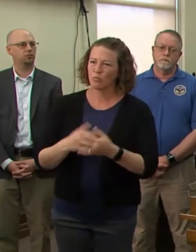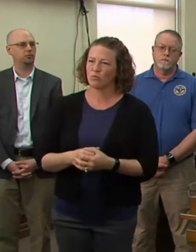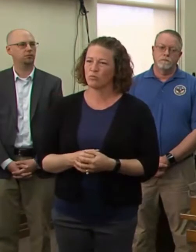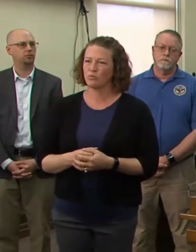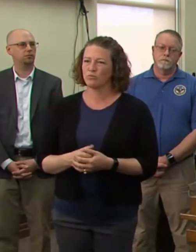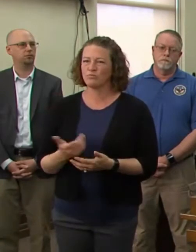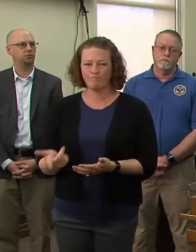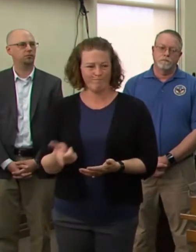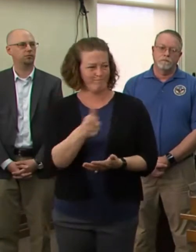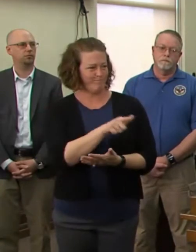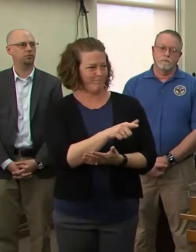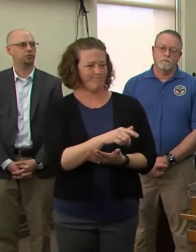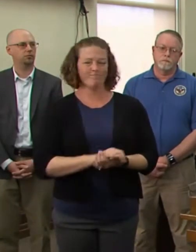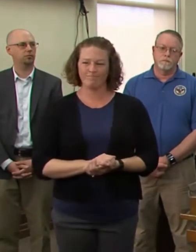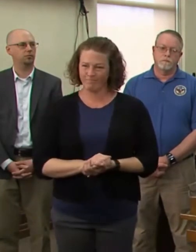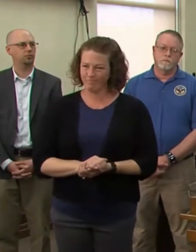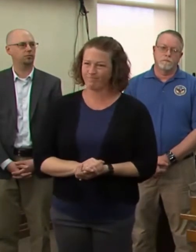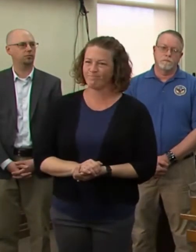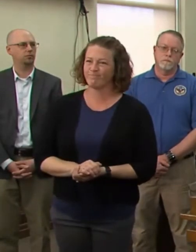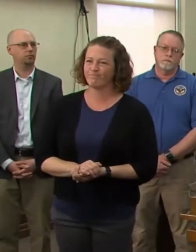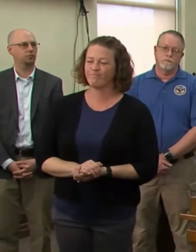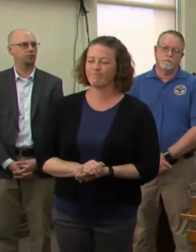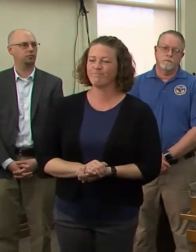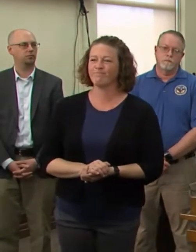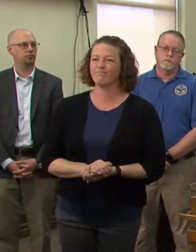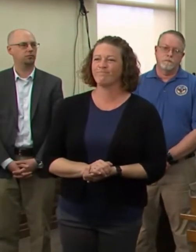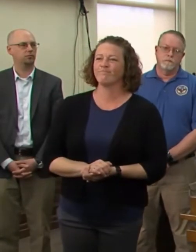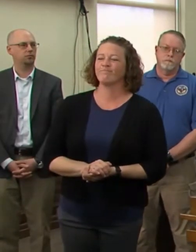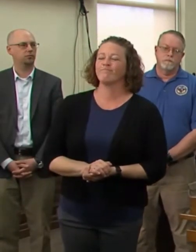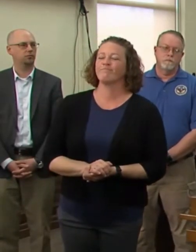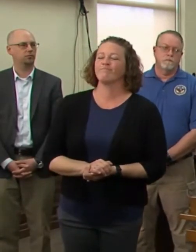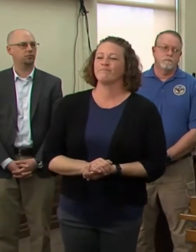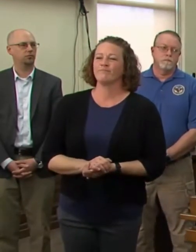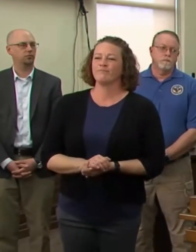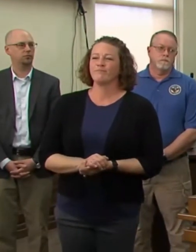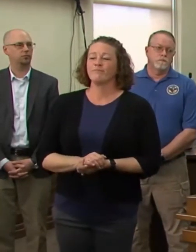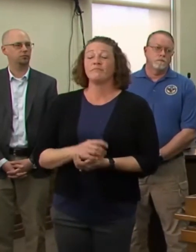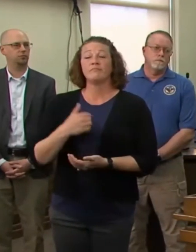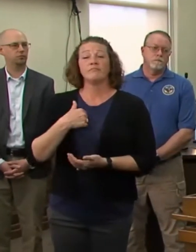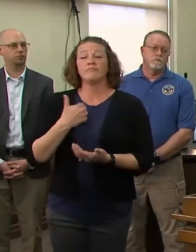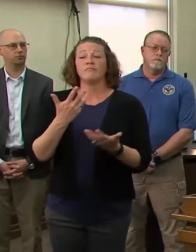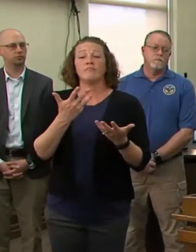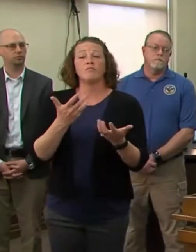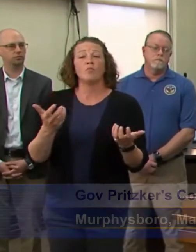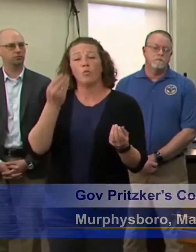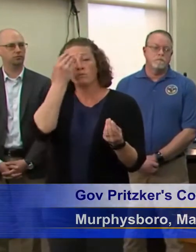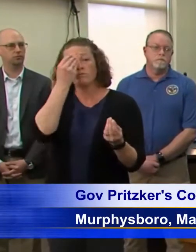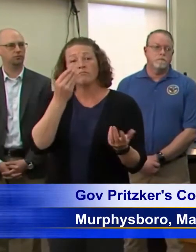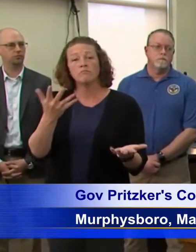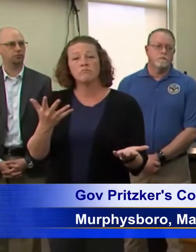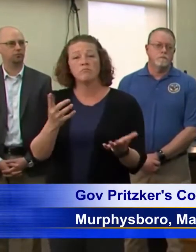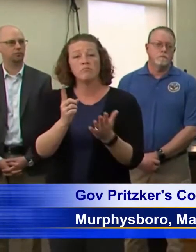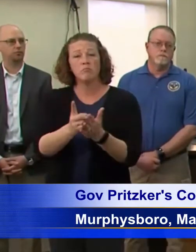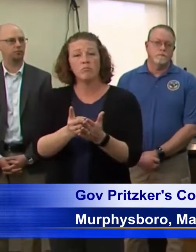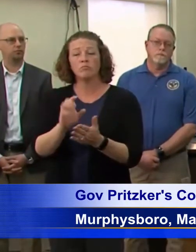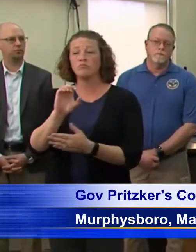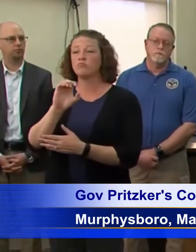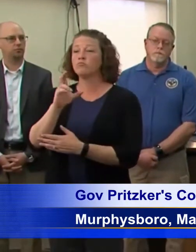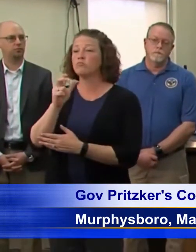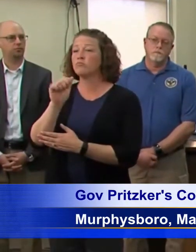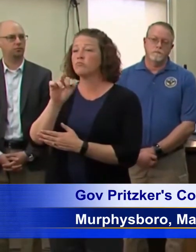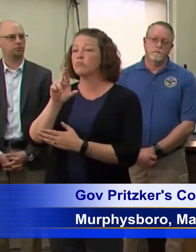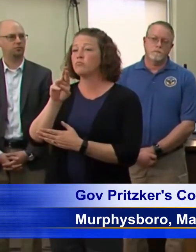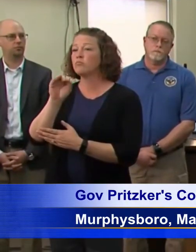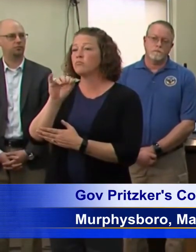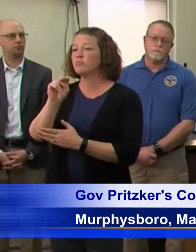questions from the press. Thank you, Mr. Chairman. just want to say just for a moment, Chairman Larkin, thank you for